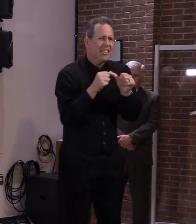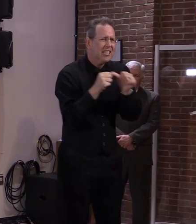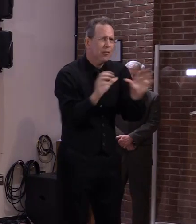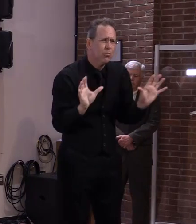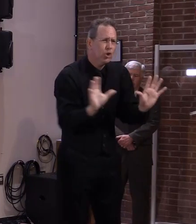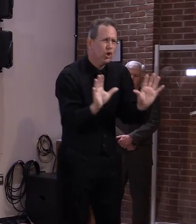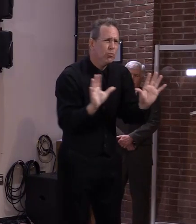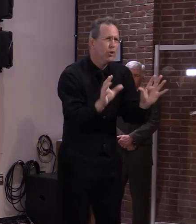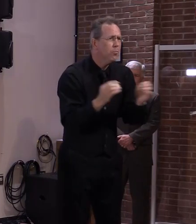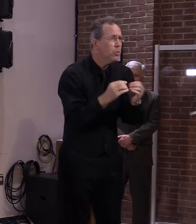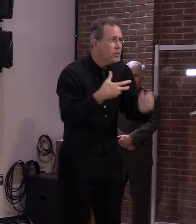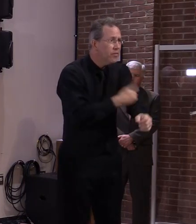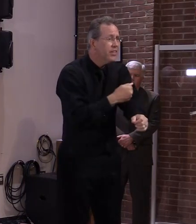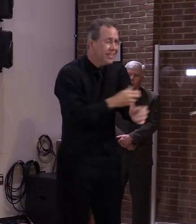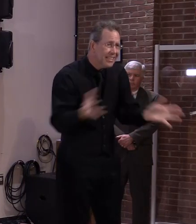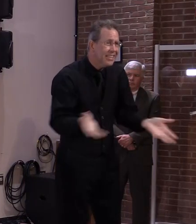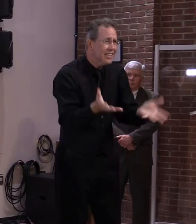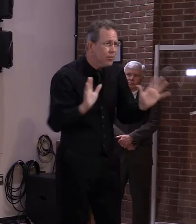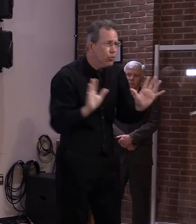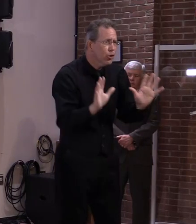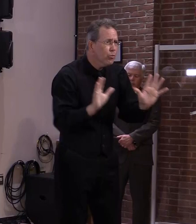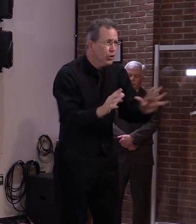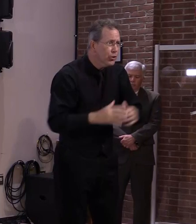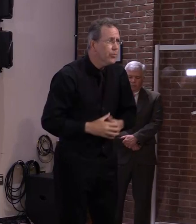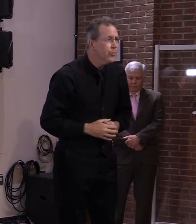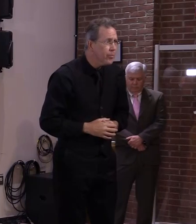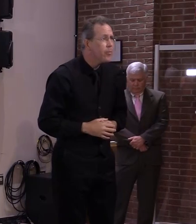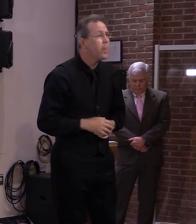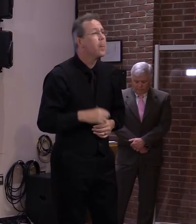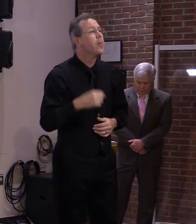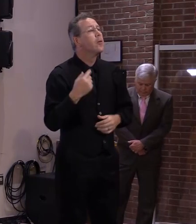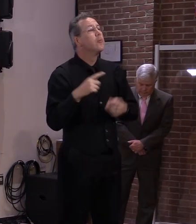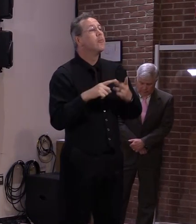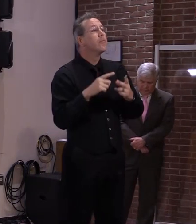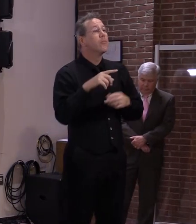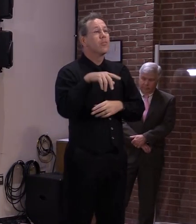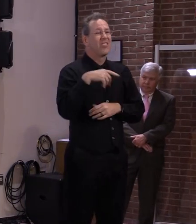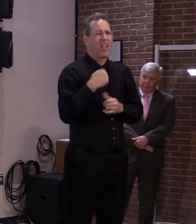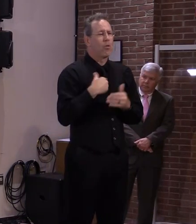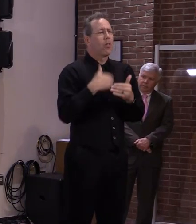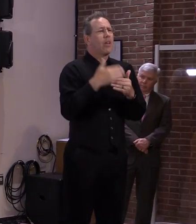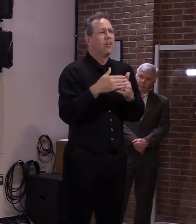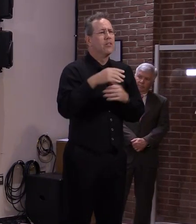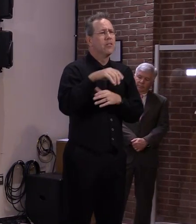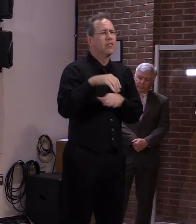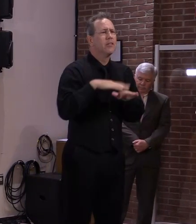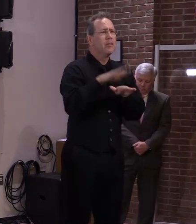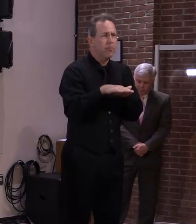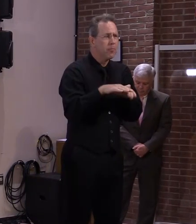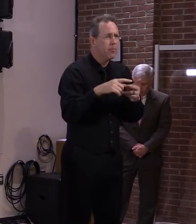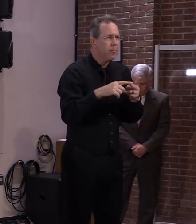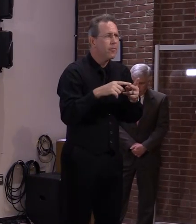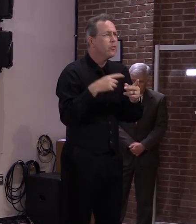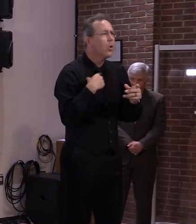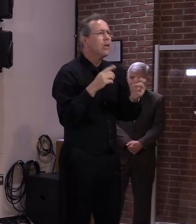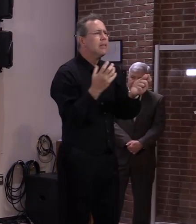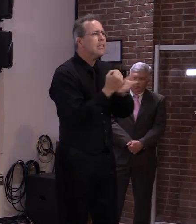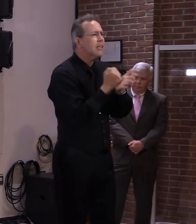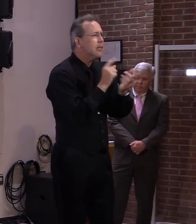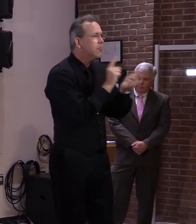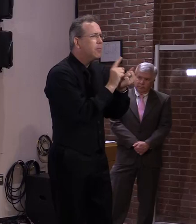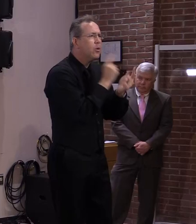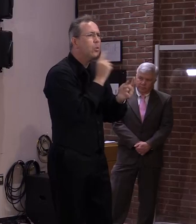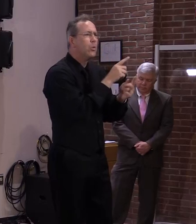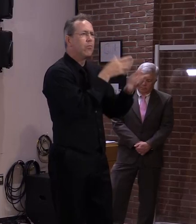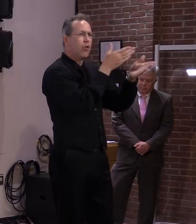phase, meeting people where they are and making Shaw successful is our goal. And we're still committed to